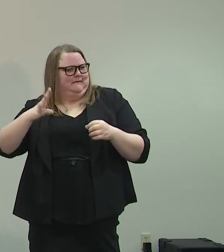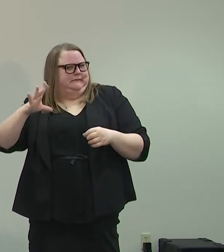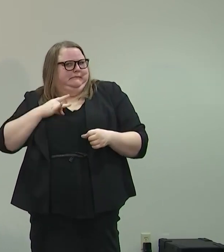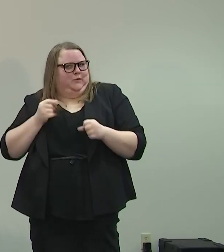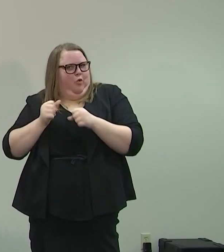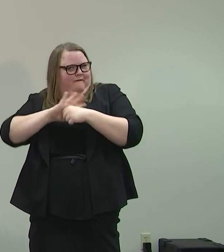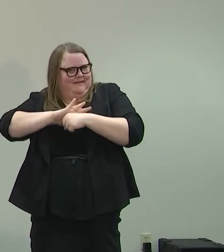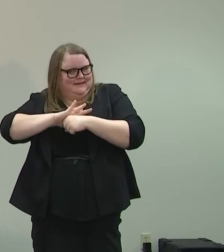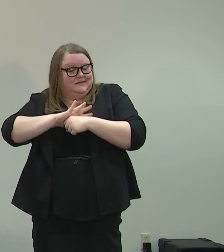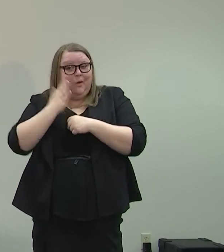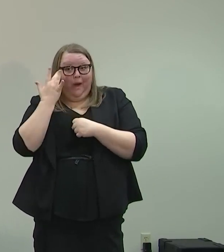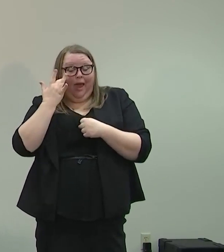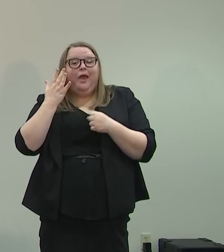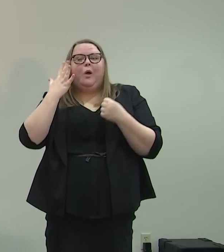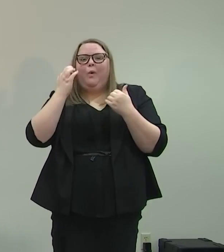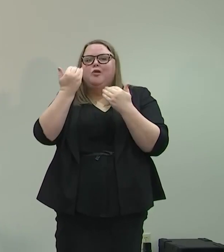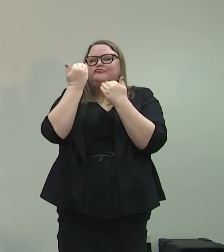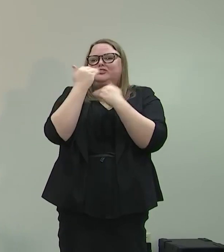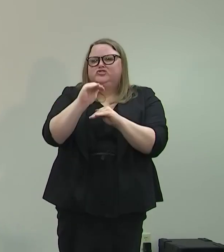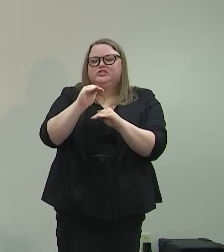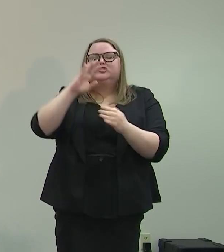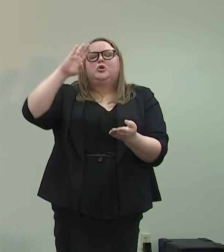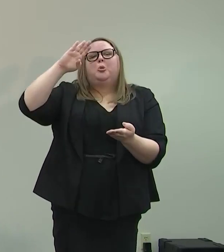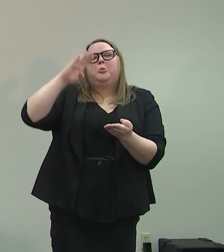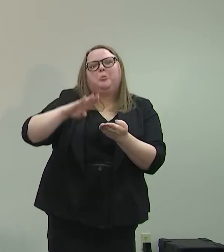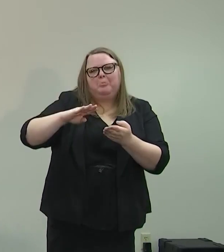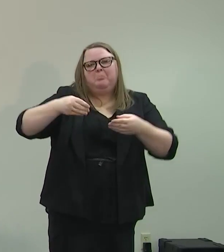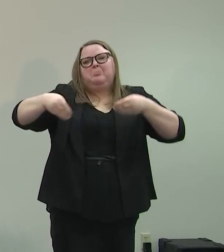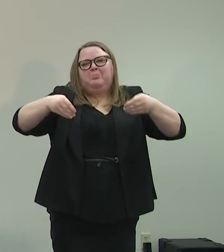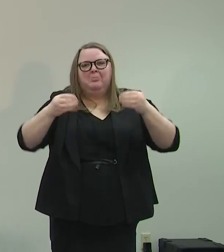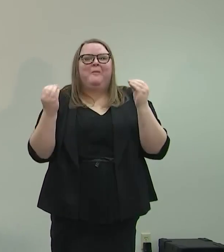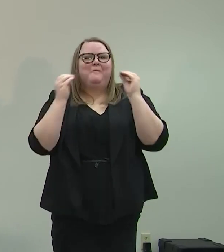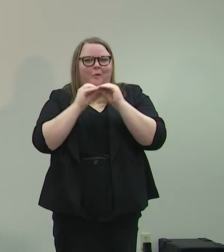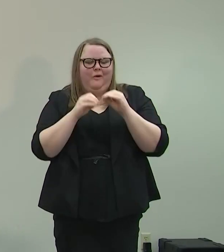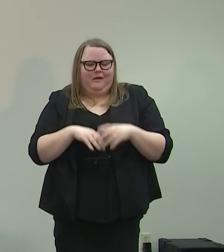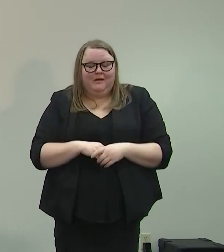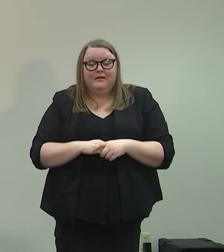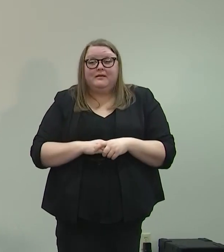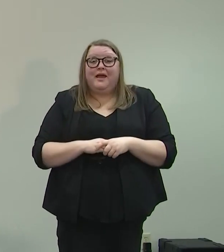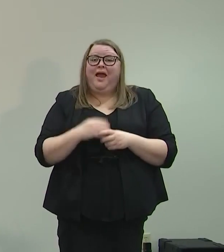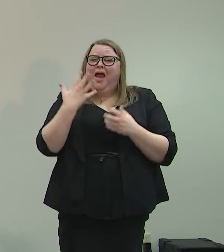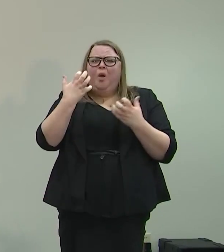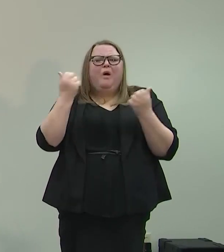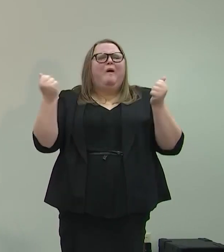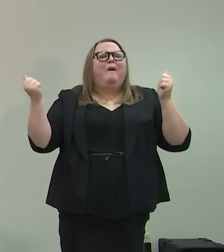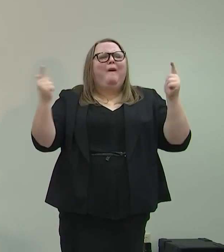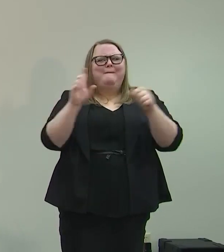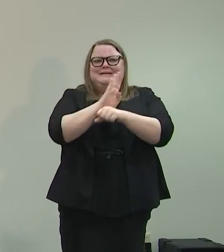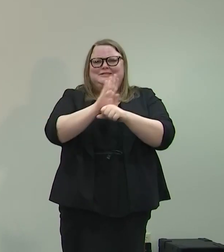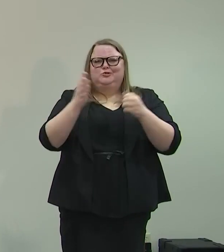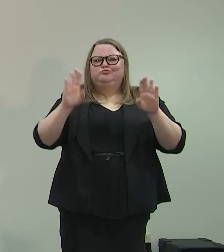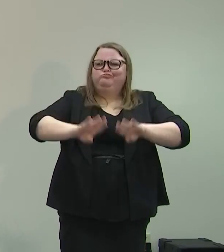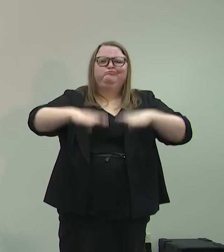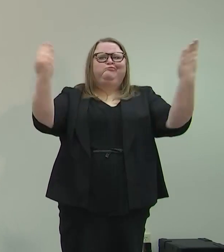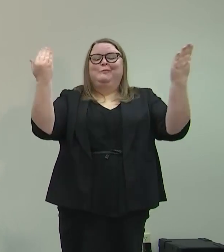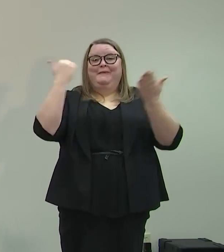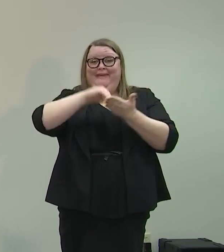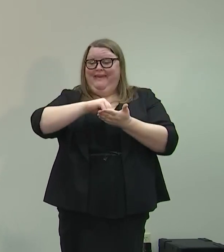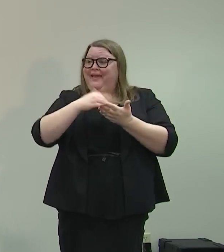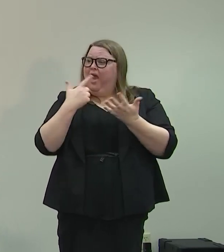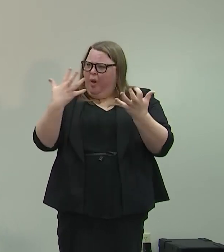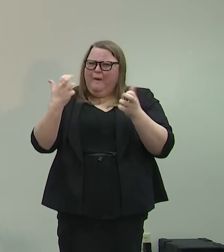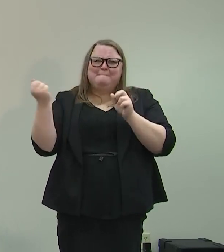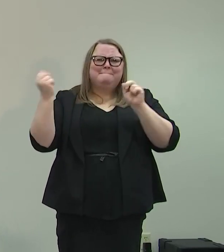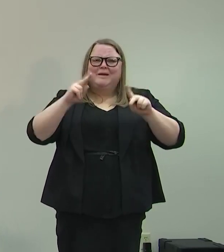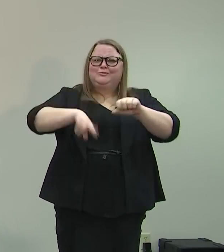restrictions and come out of this better. I want all businesses to reopen. I want to get back to normal.